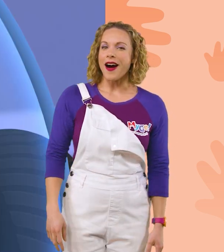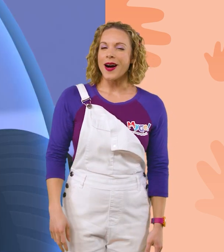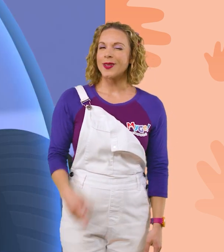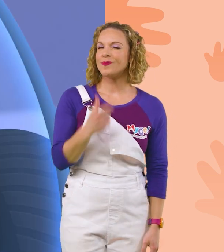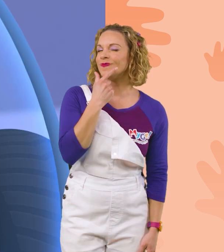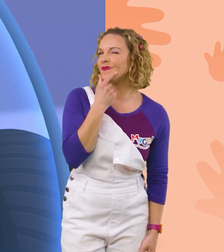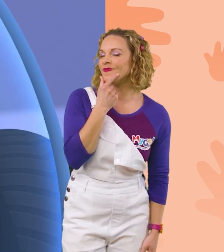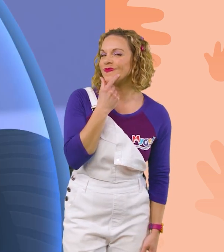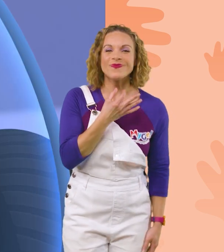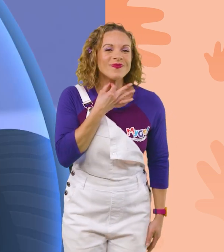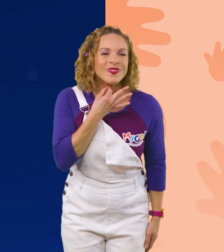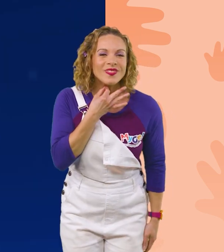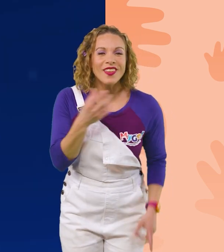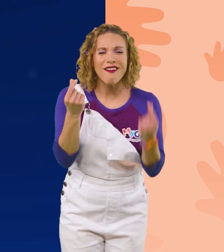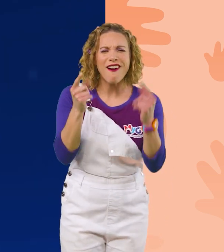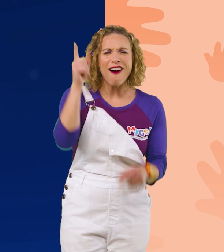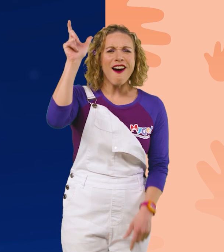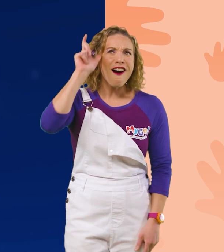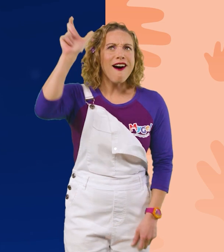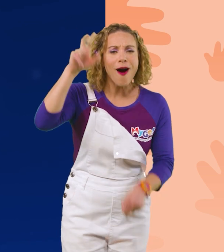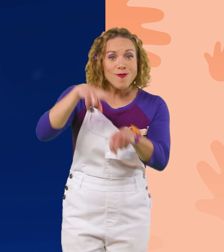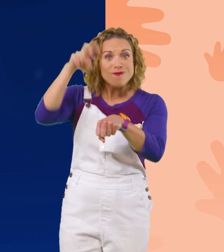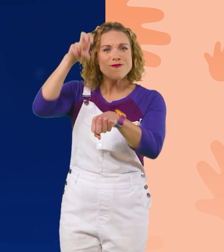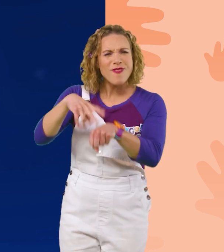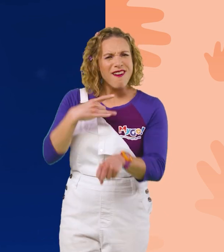Hmm, I wonder, what would it be like to bounce on the moon?